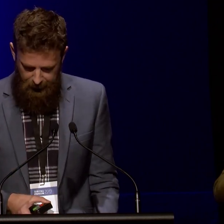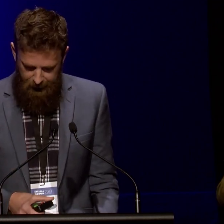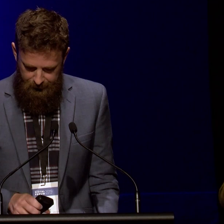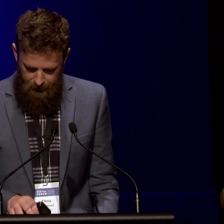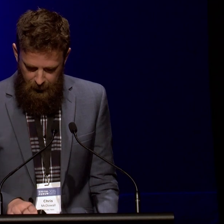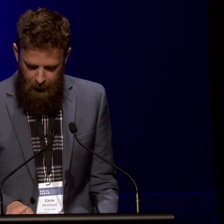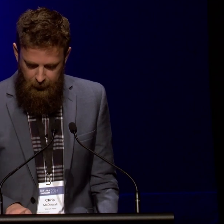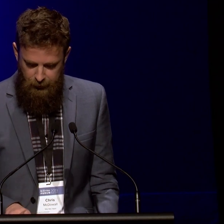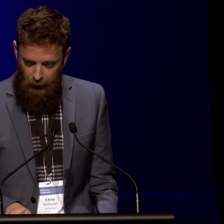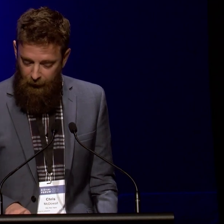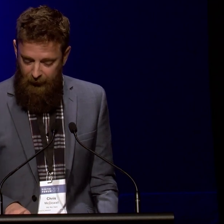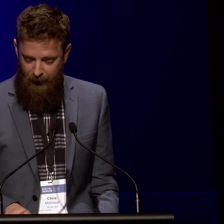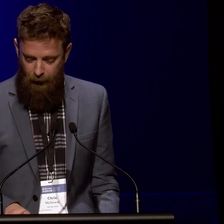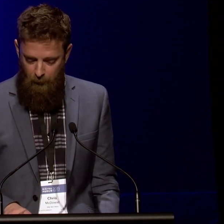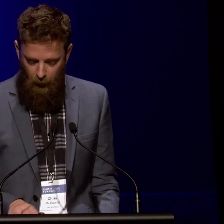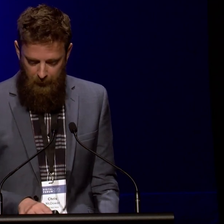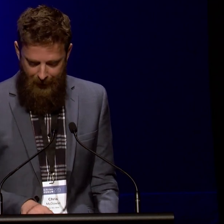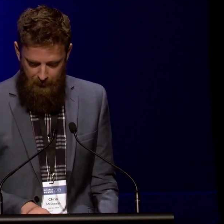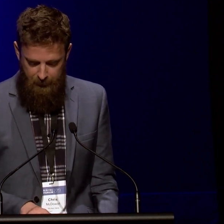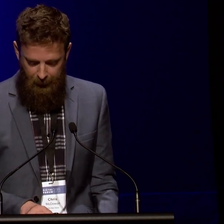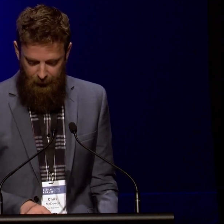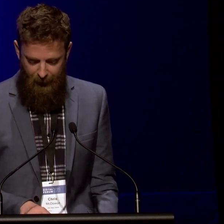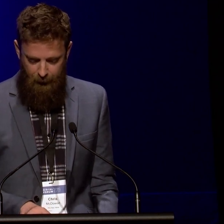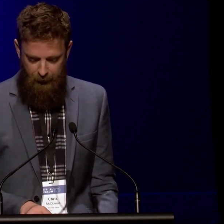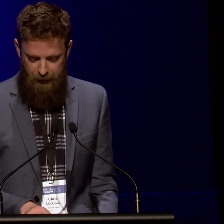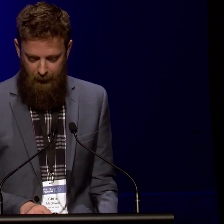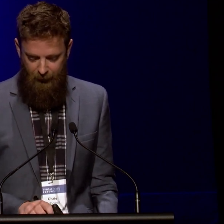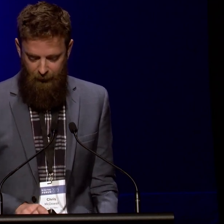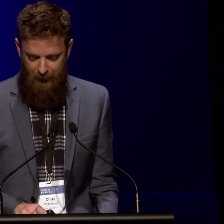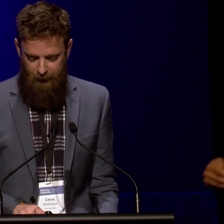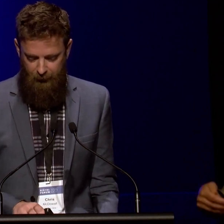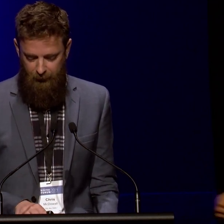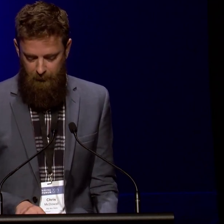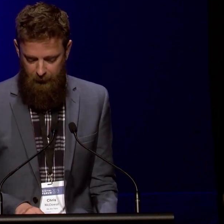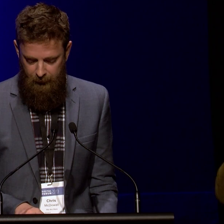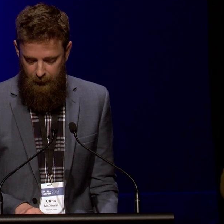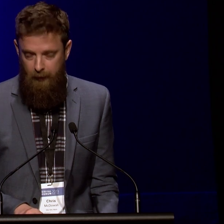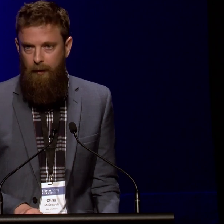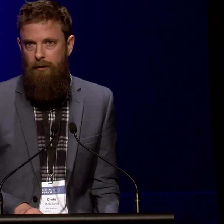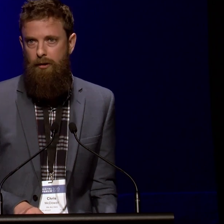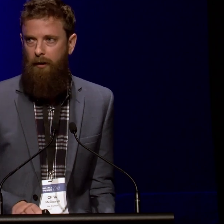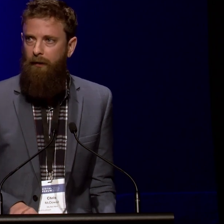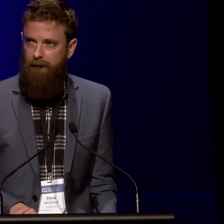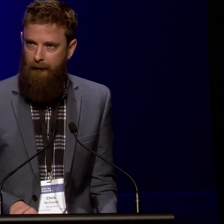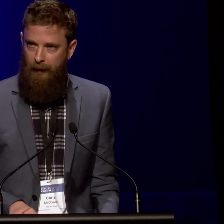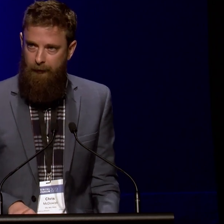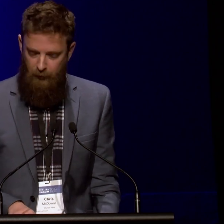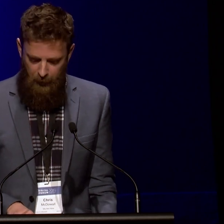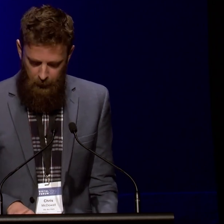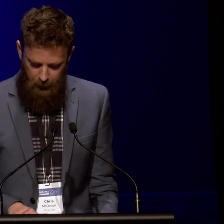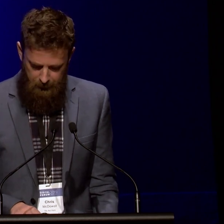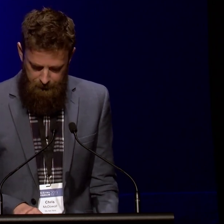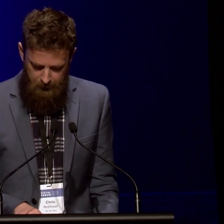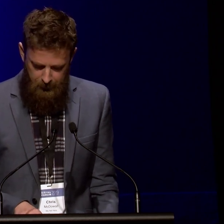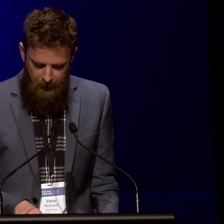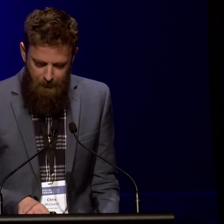technologies. Geography is found no more in the map than it is found in geographic information systems. Geography is in the gaze of